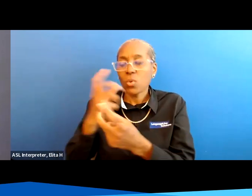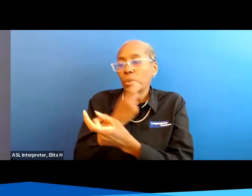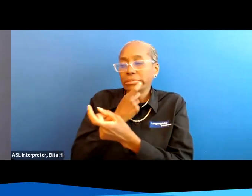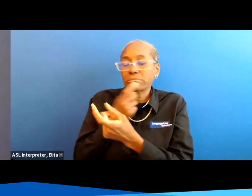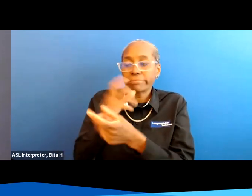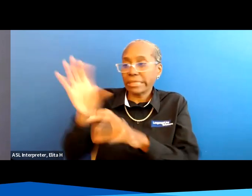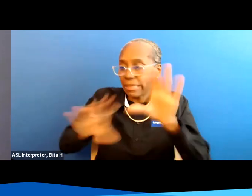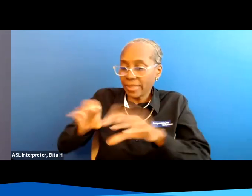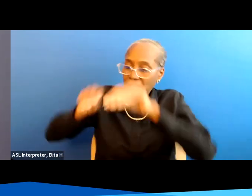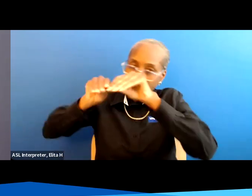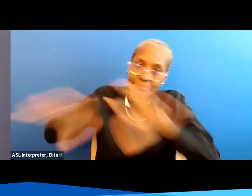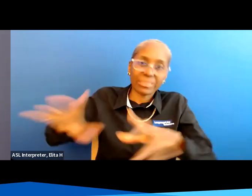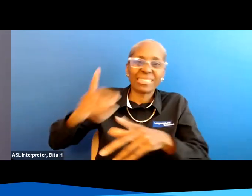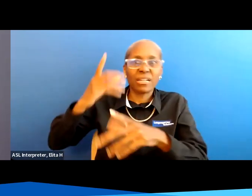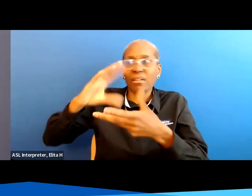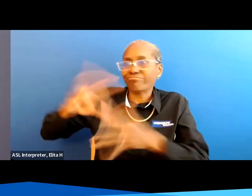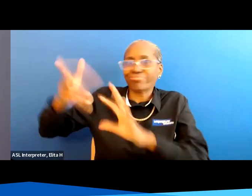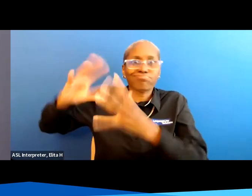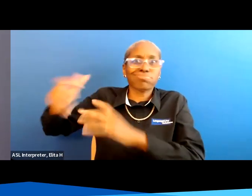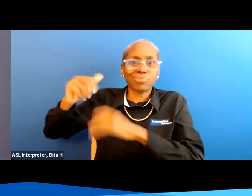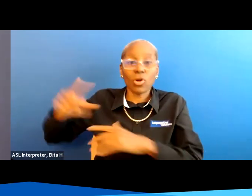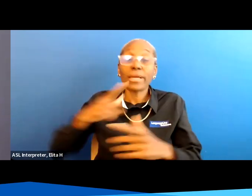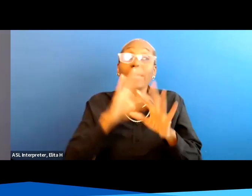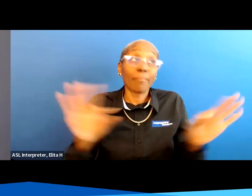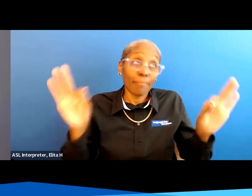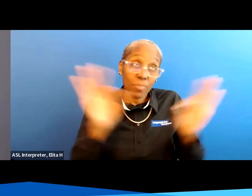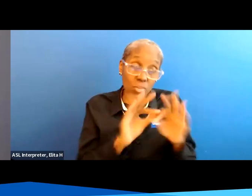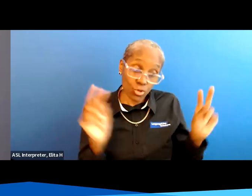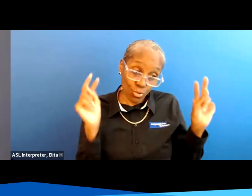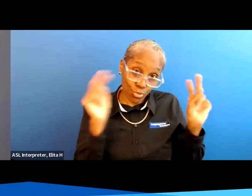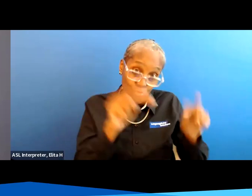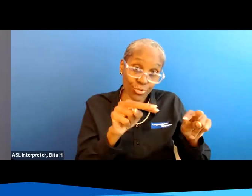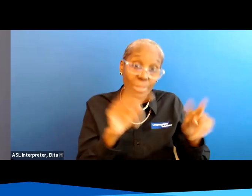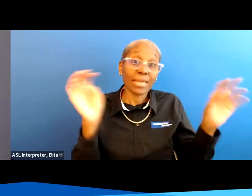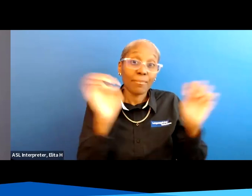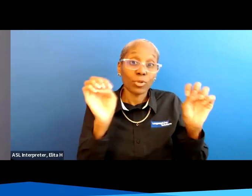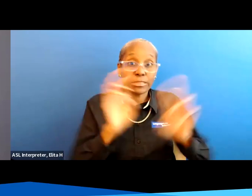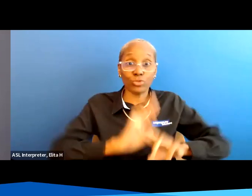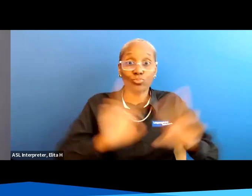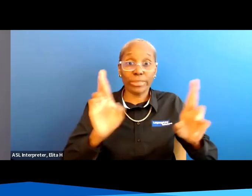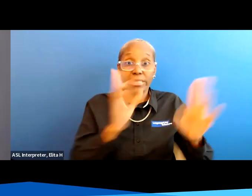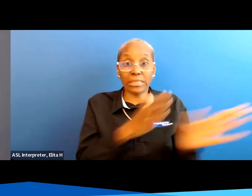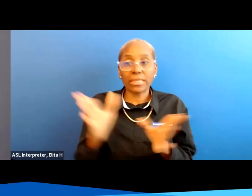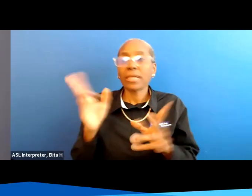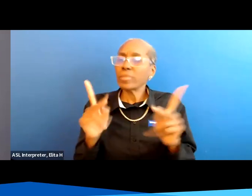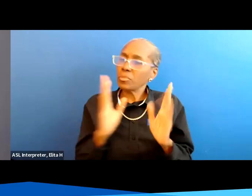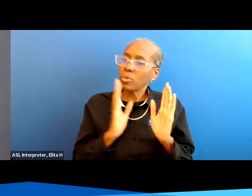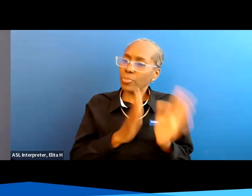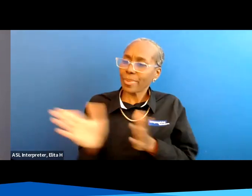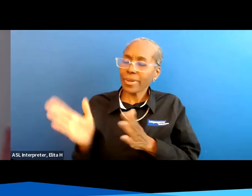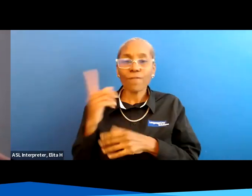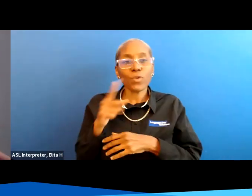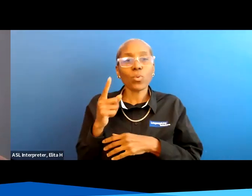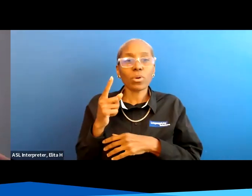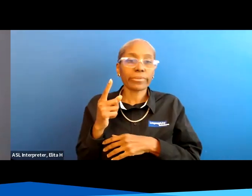disaster someplace and so be sure and look at that emergency preparedness i think a lot of people prepare for